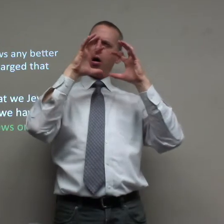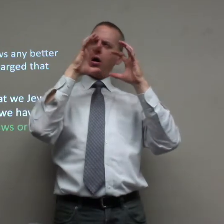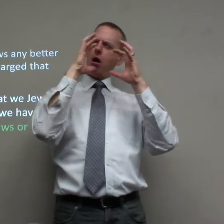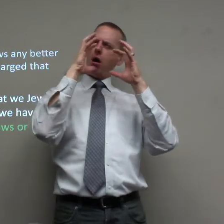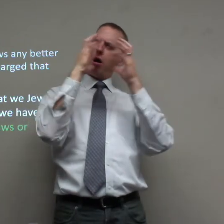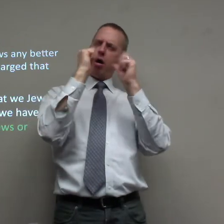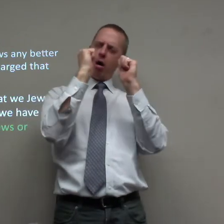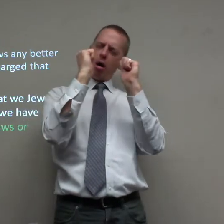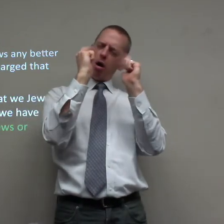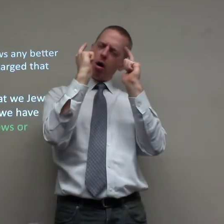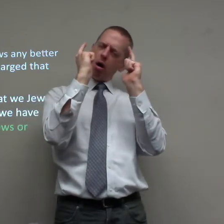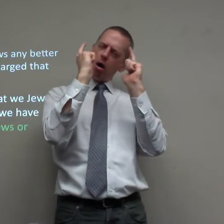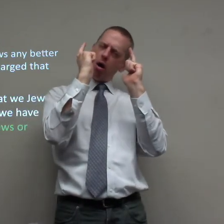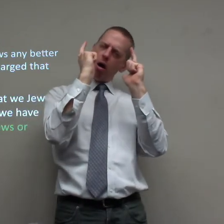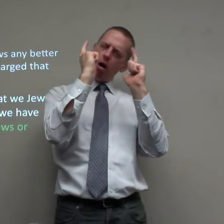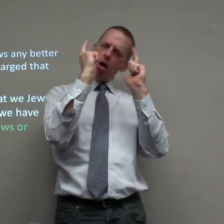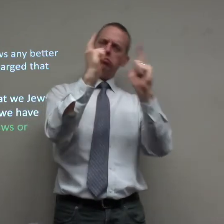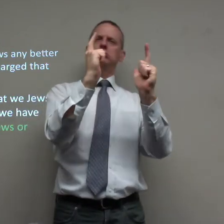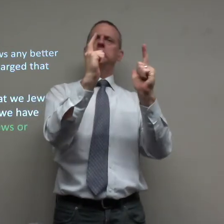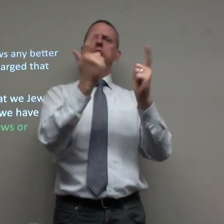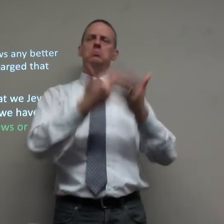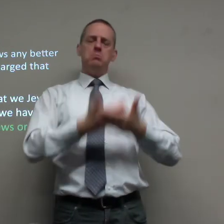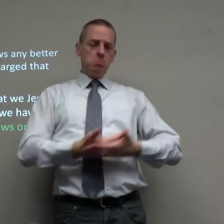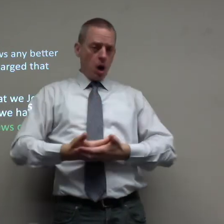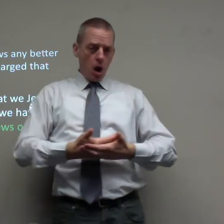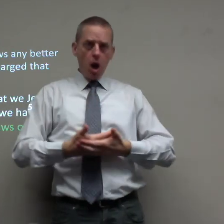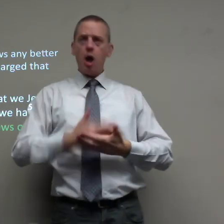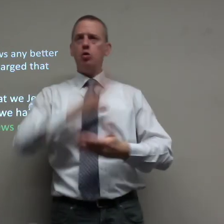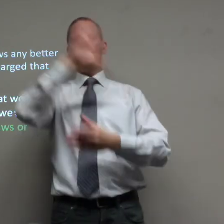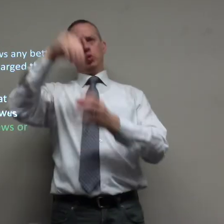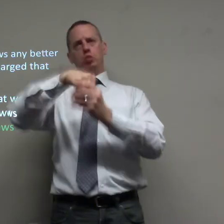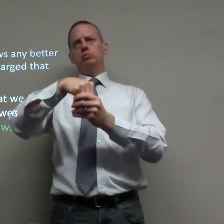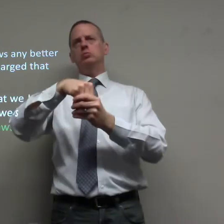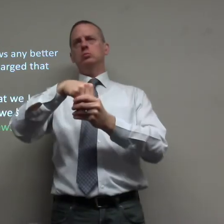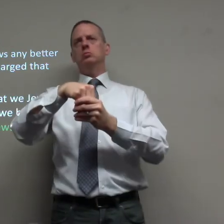All the people in the globe. All the people. Babies included.